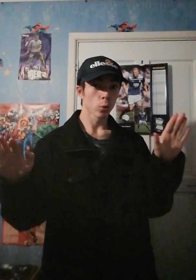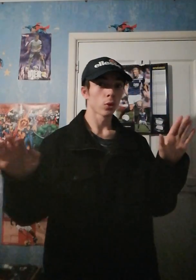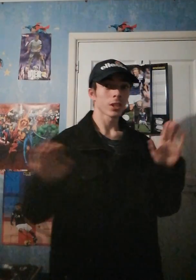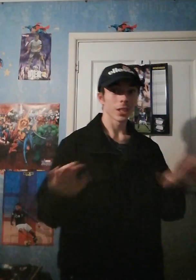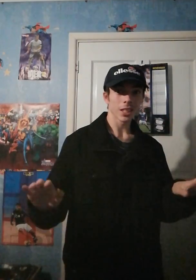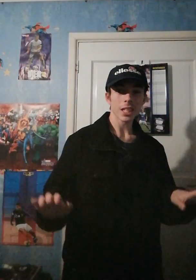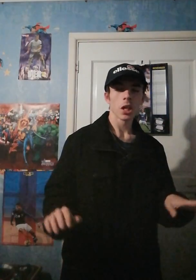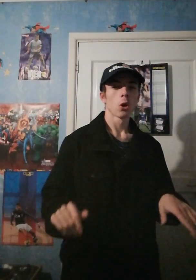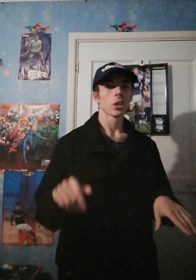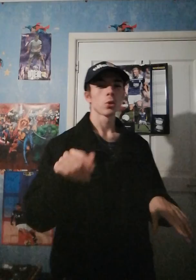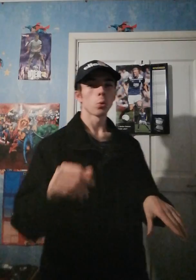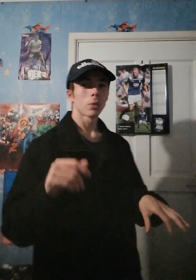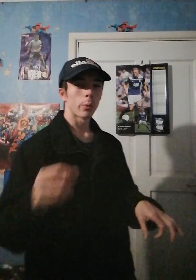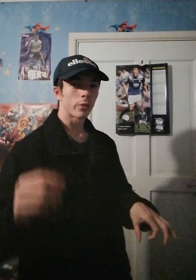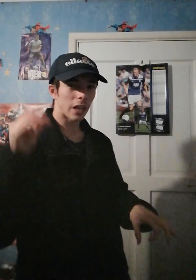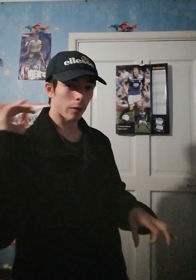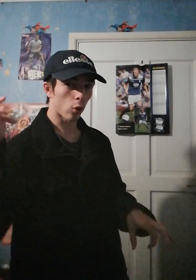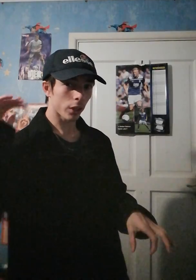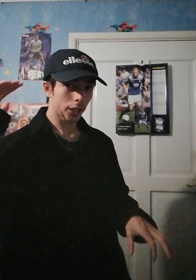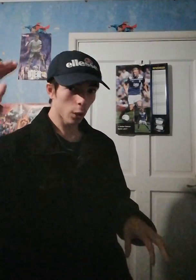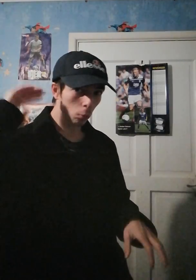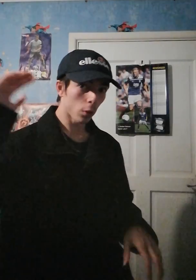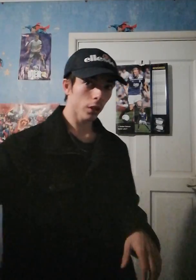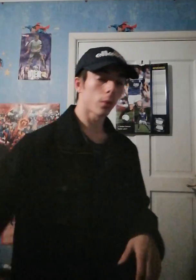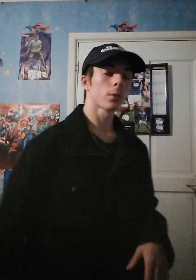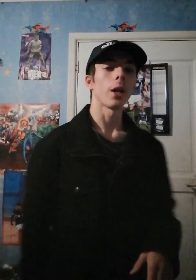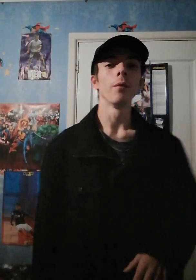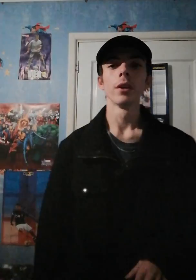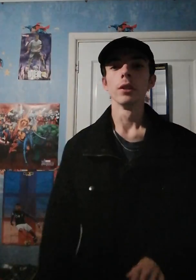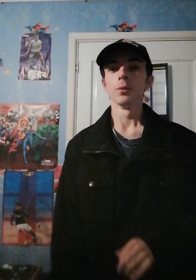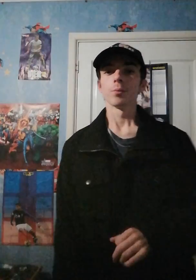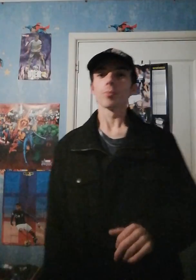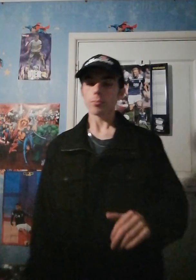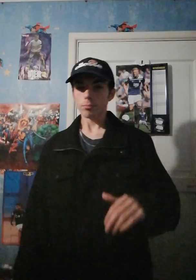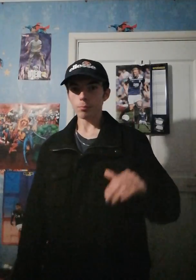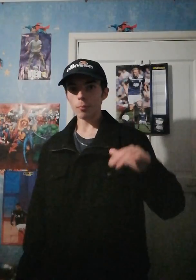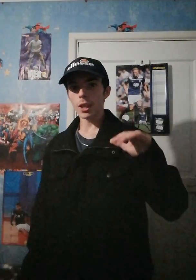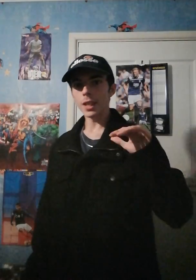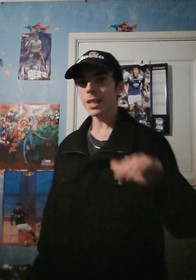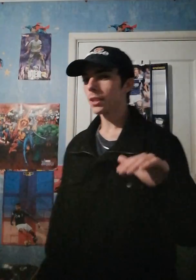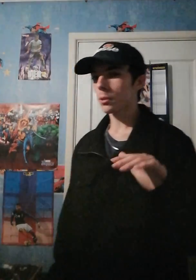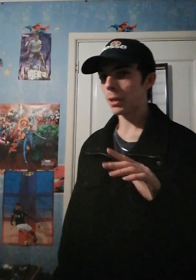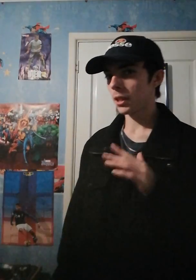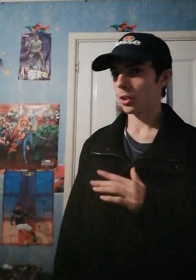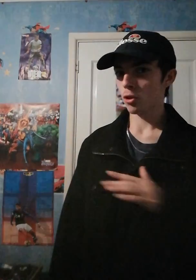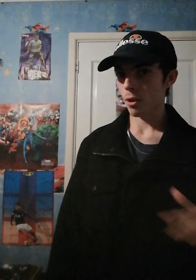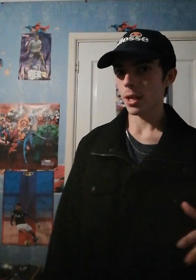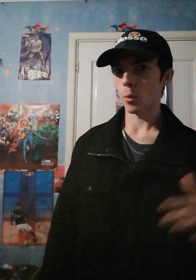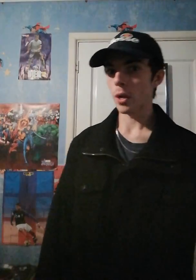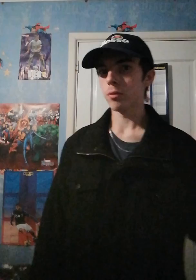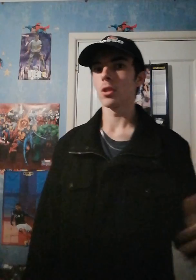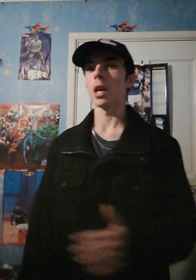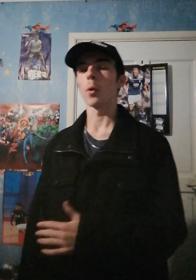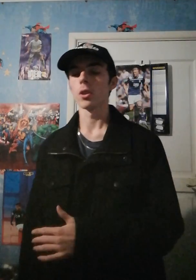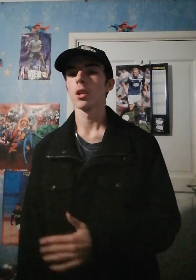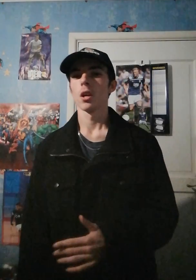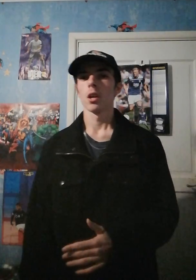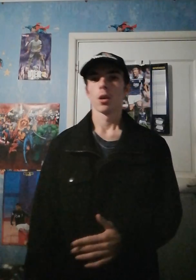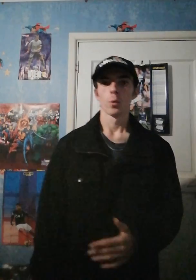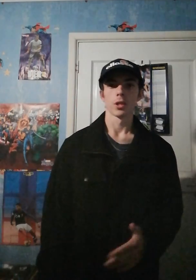corners in the league, he's up there with Stephon Gilmore, you know what I'm saying. He has demanded a trade away from the Jaguars, which